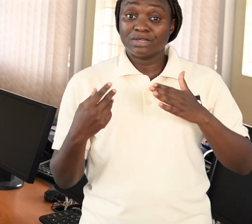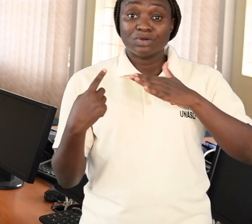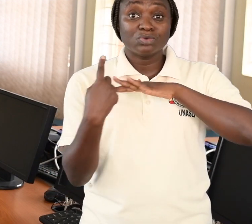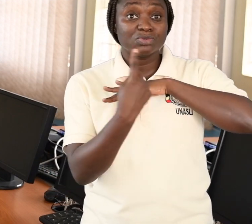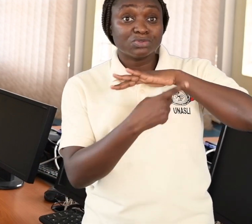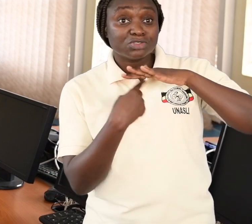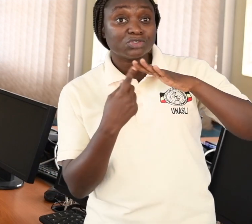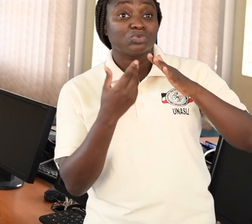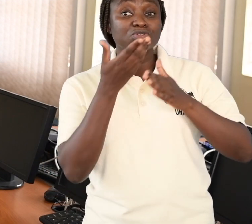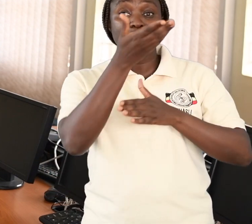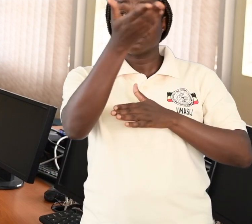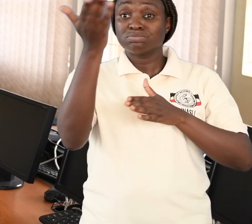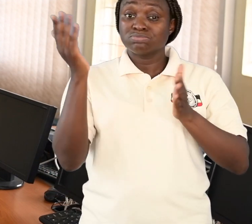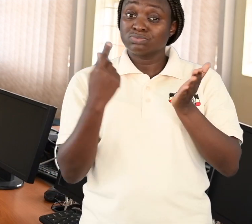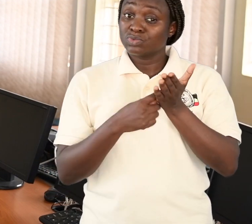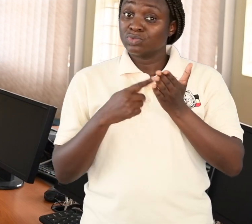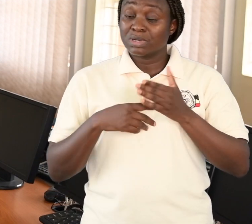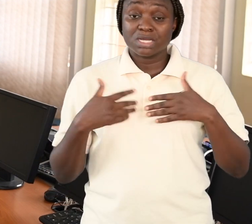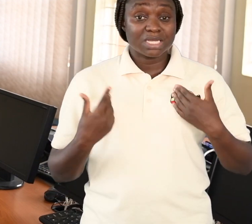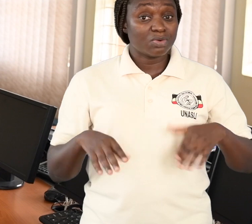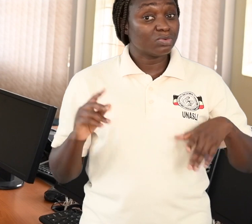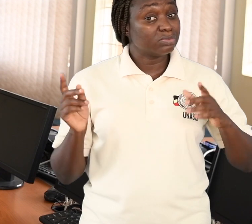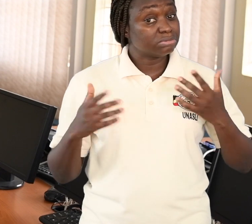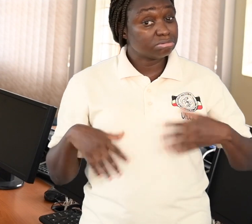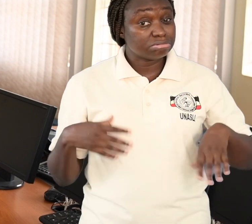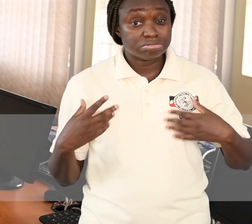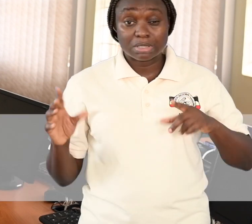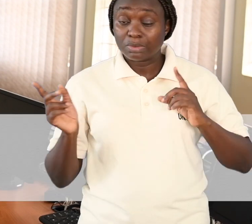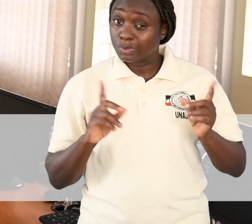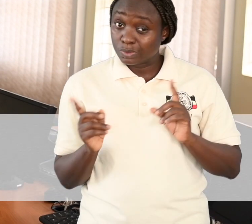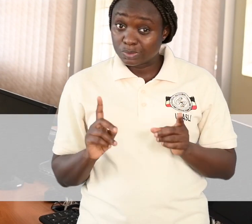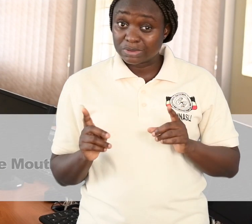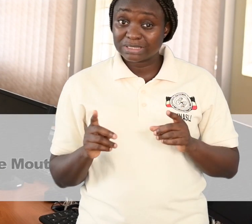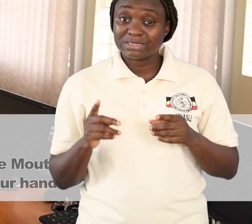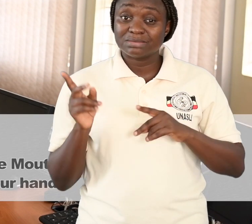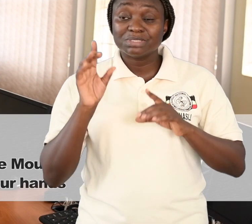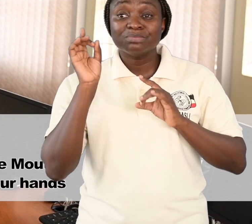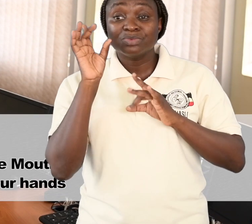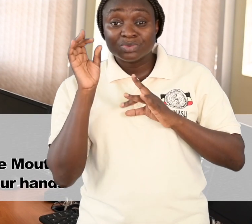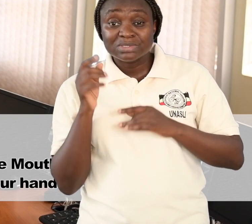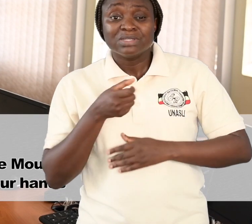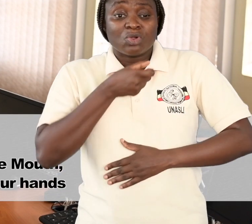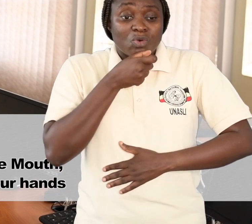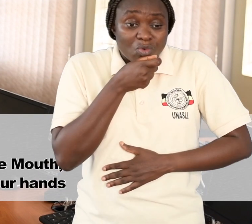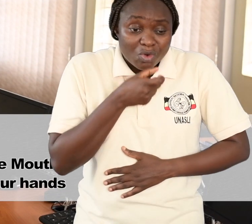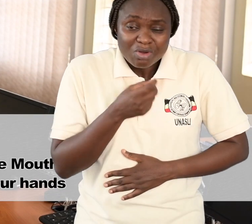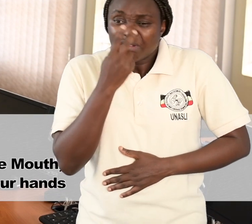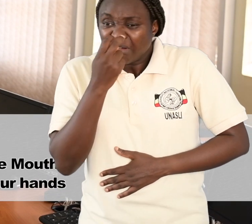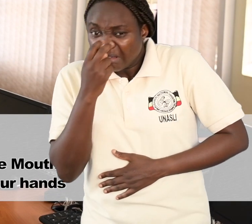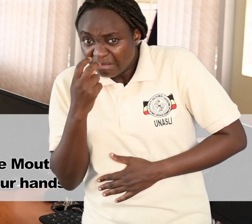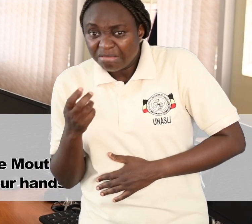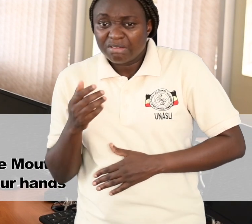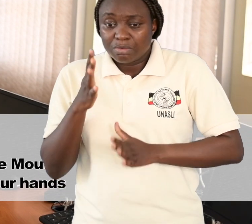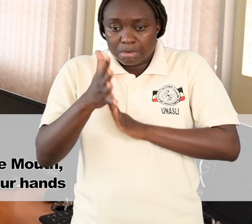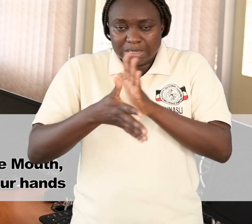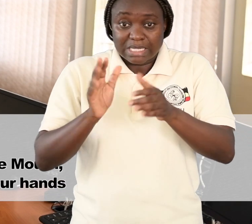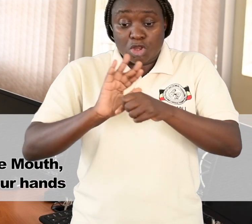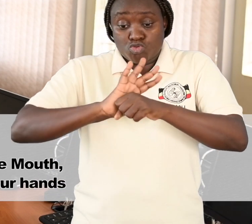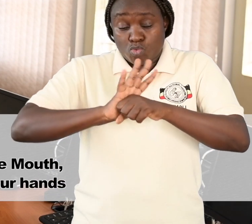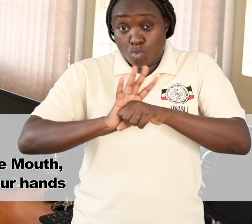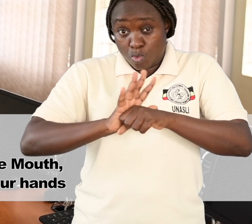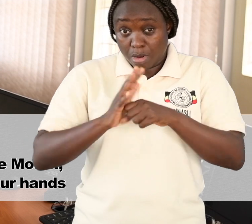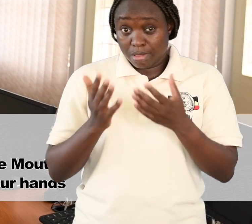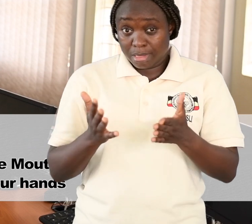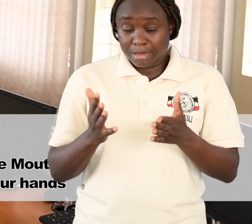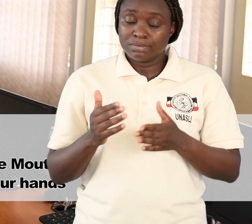that is Corona and we need to stay home. need to